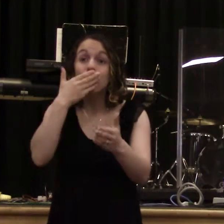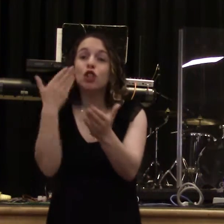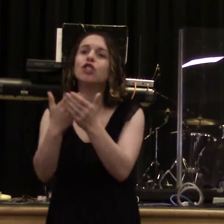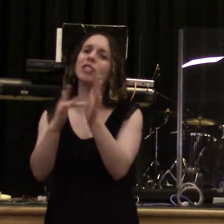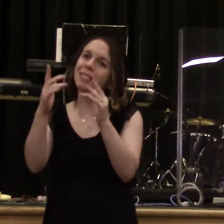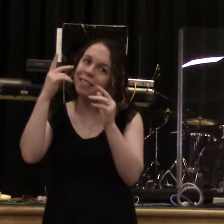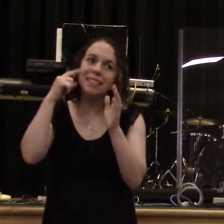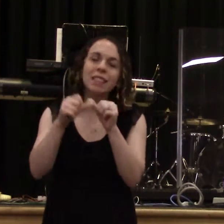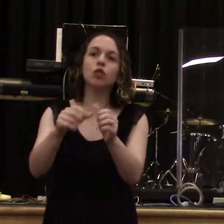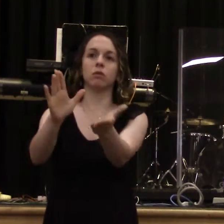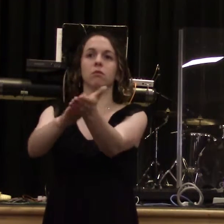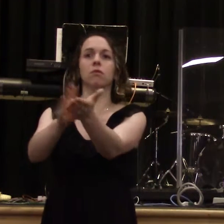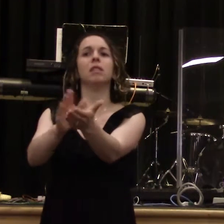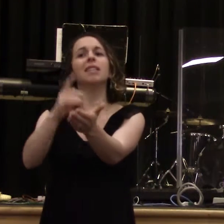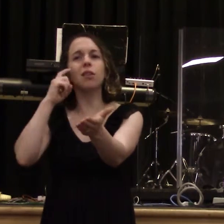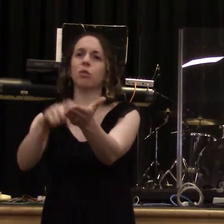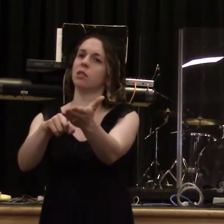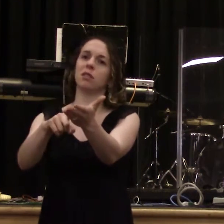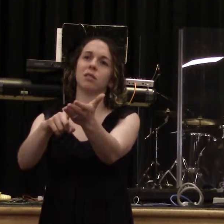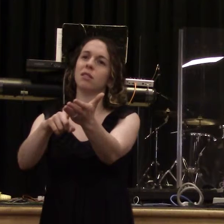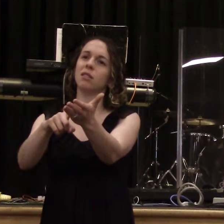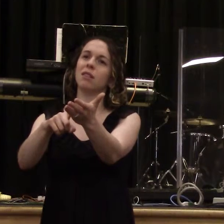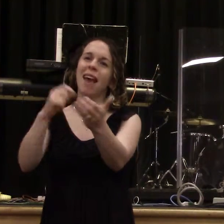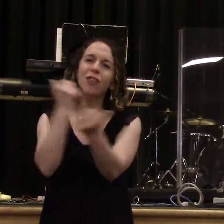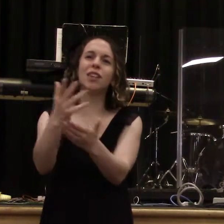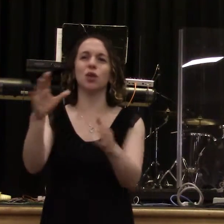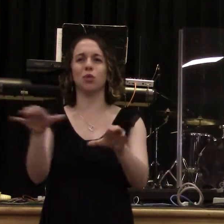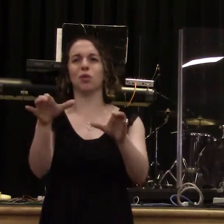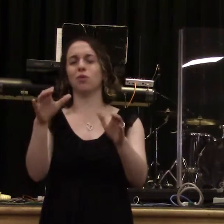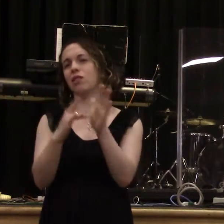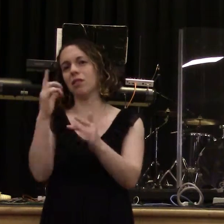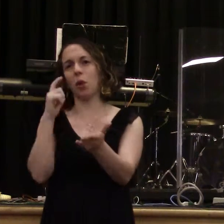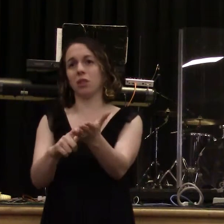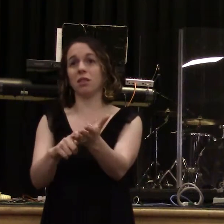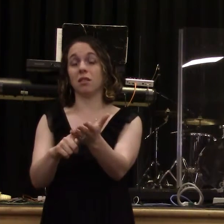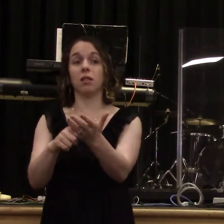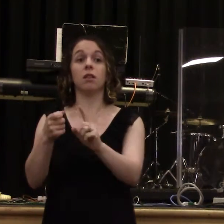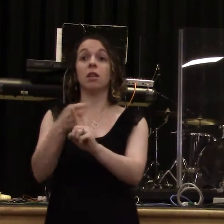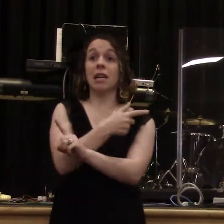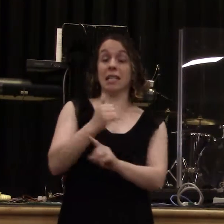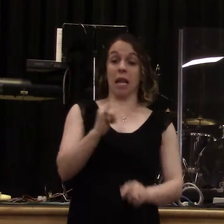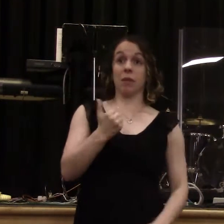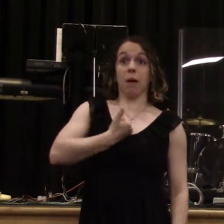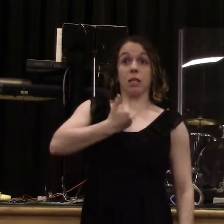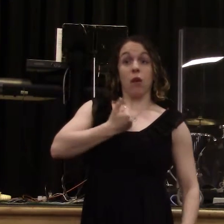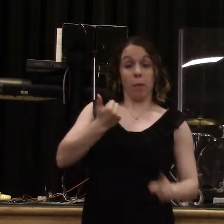when I first got saved, I started to really serve God and do kind things, going out of my way. If I was driving down the road and somebody had a flat,